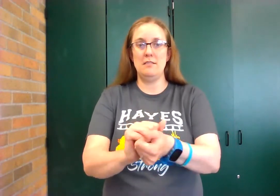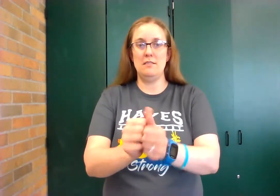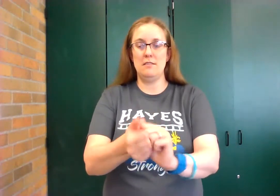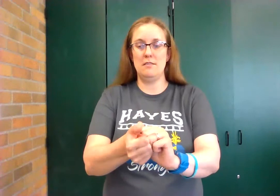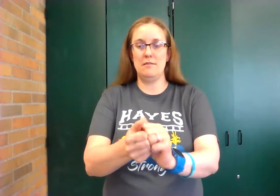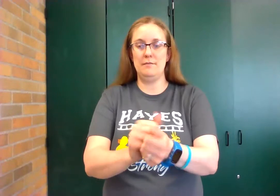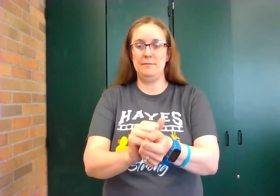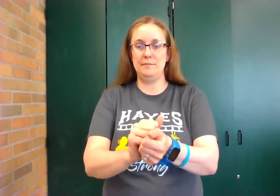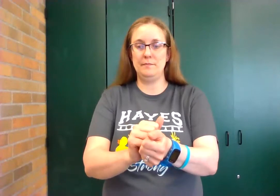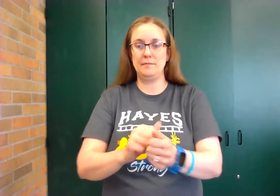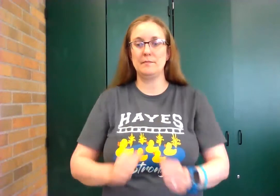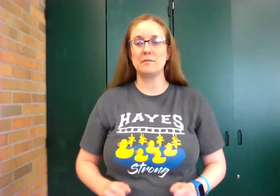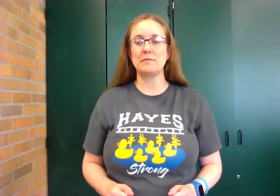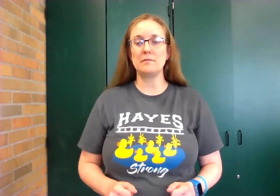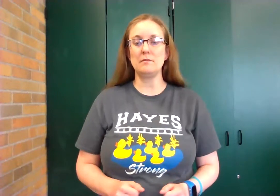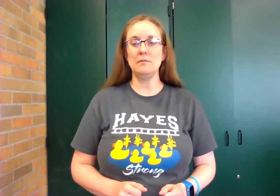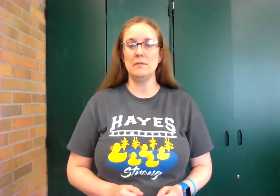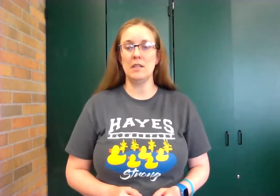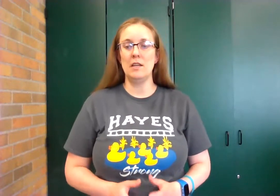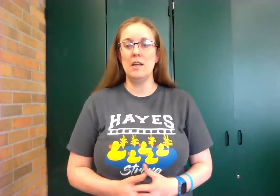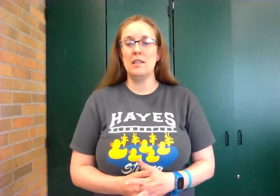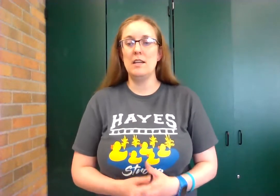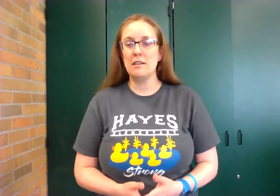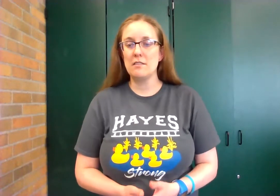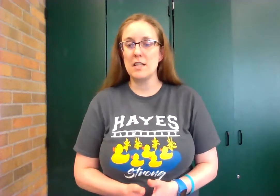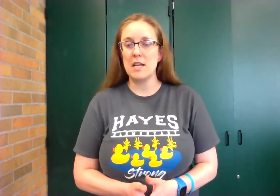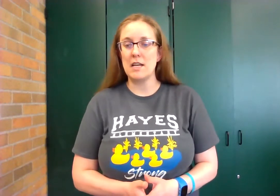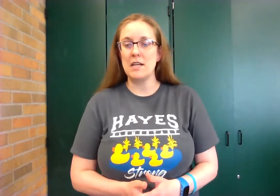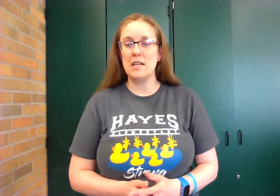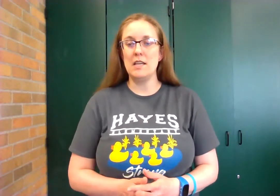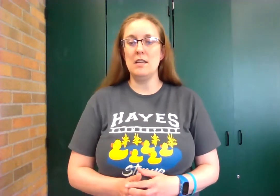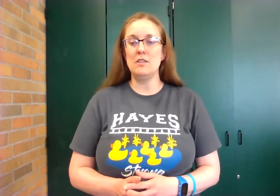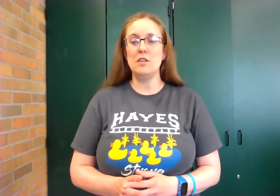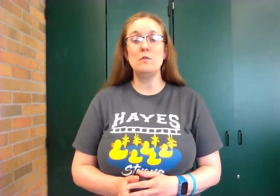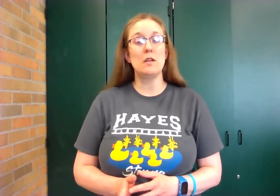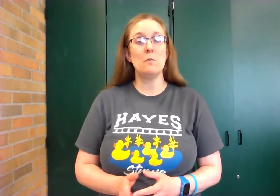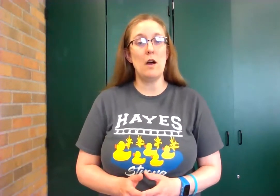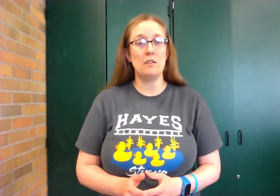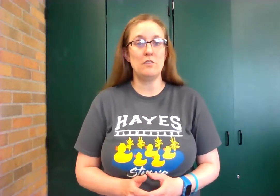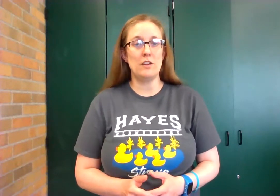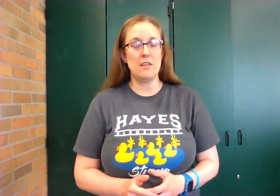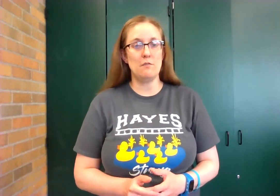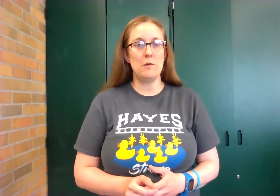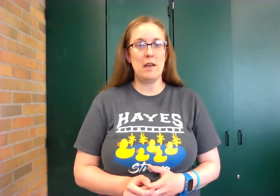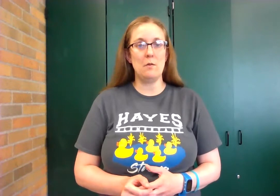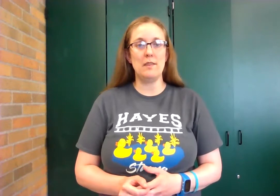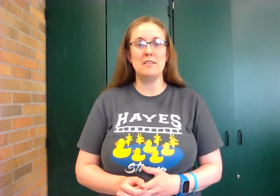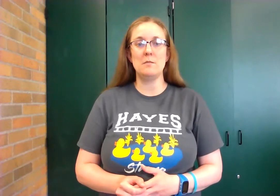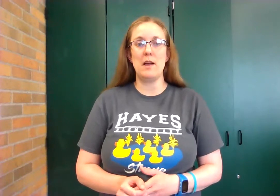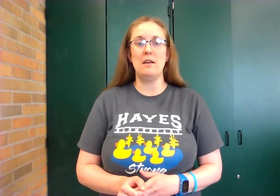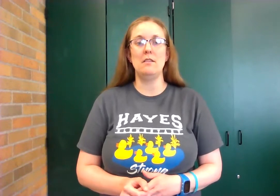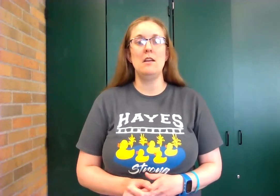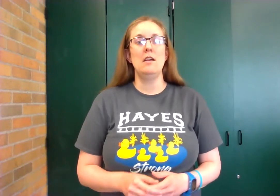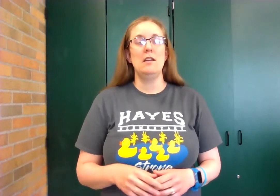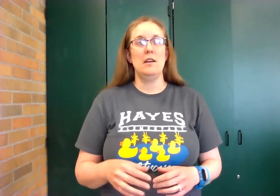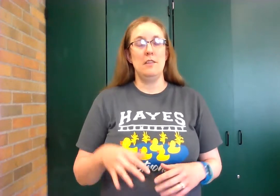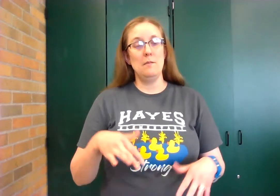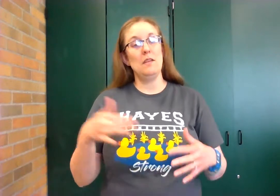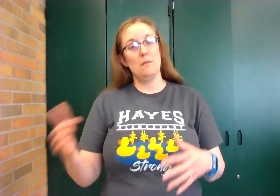the next line is you can walk straight through hell with a smile now they mean the